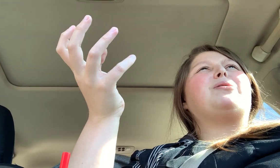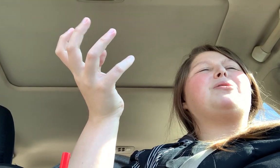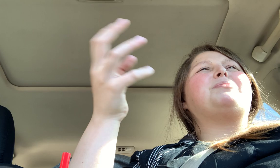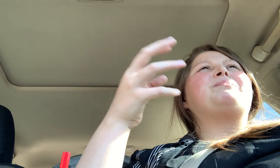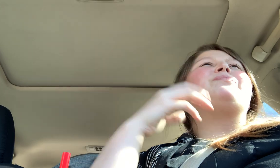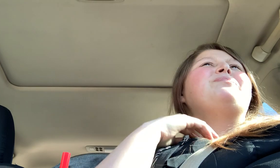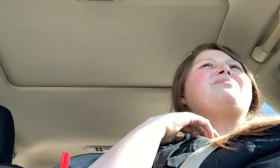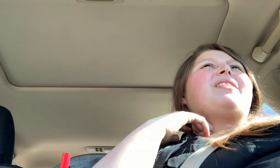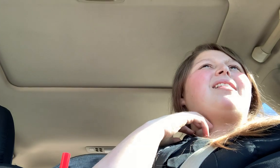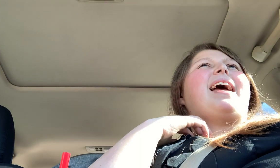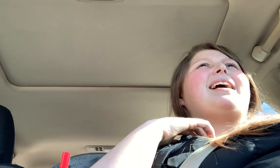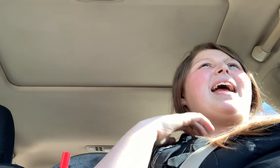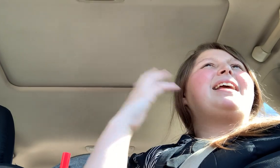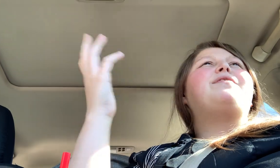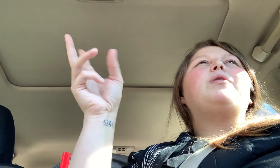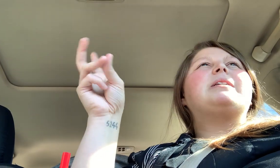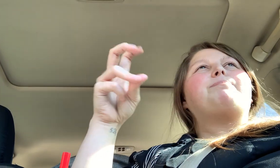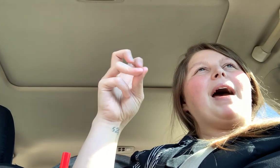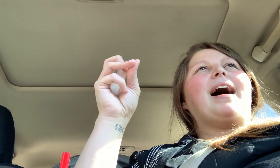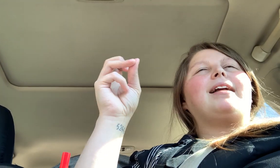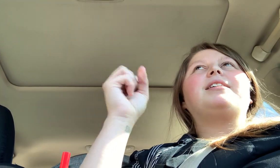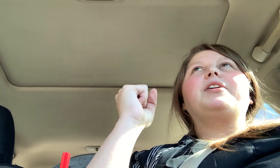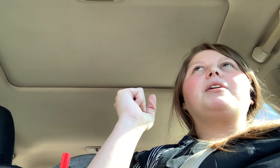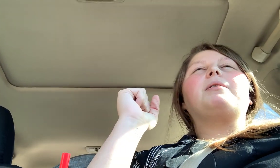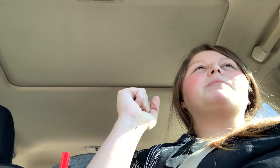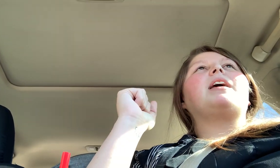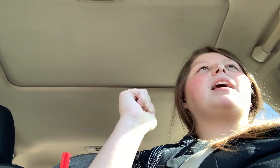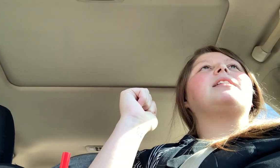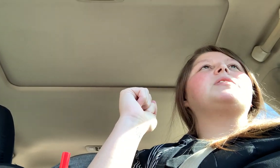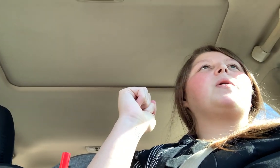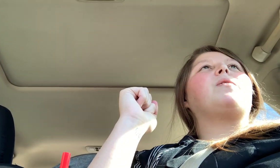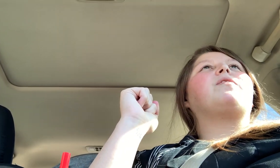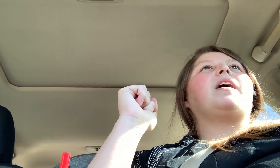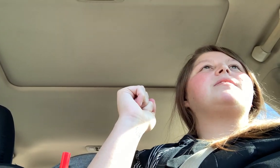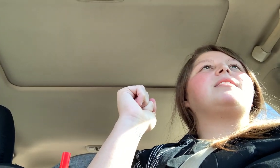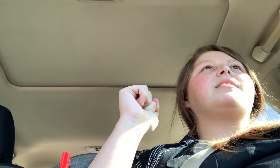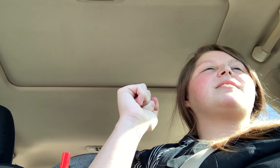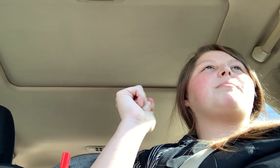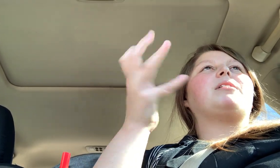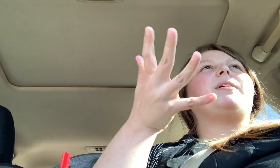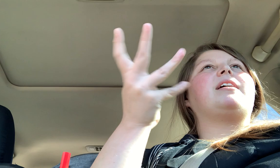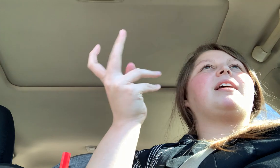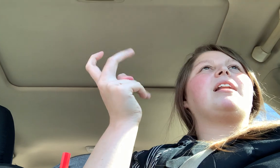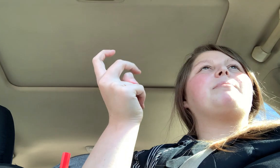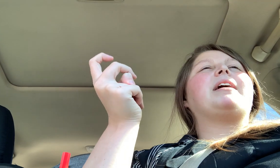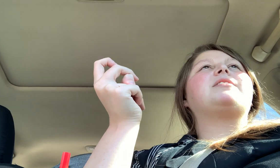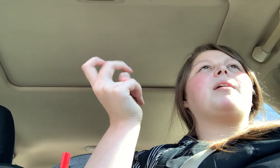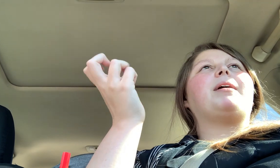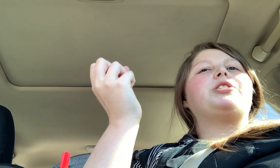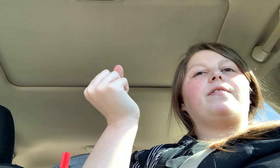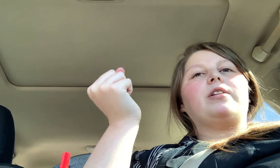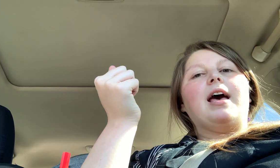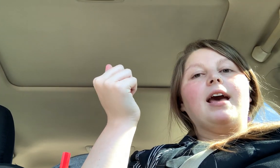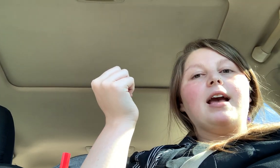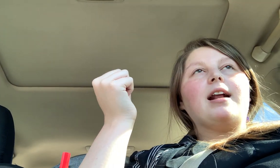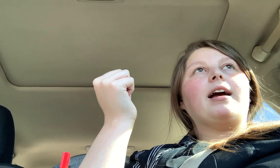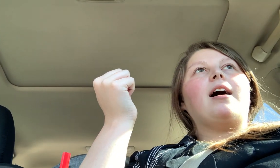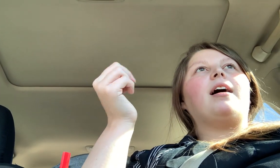like any food is bad. You know what I'm saying? So for instance, I'm on the way to Atlanta, but I stopped by Chick-fil-A and I got